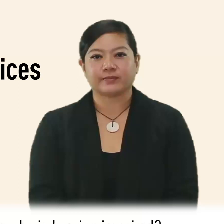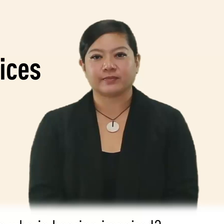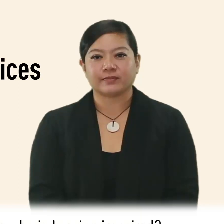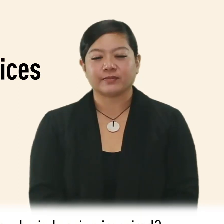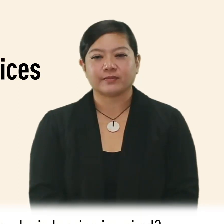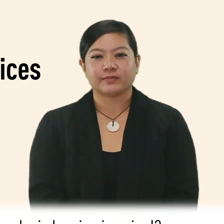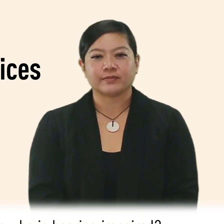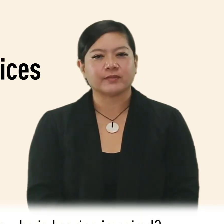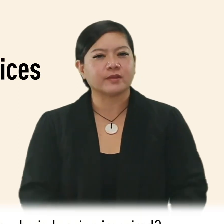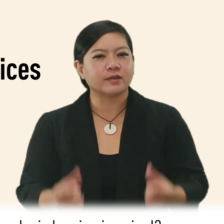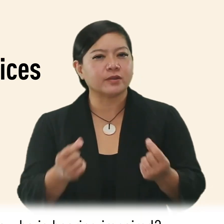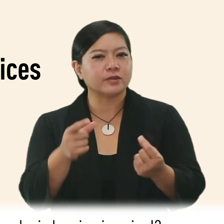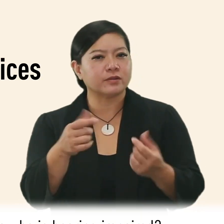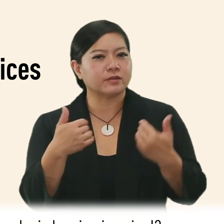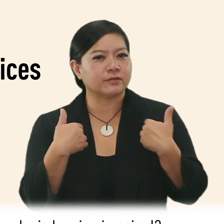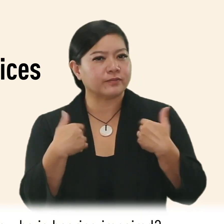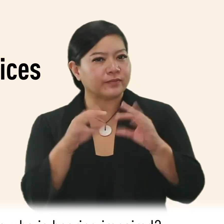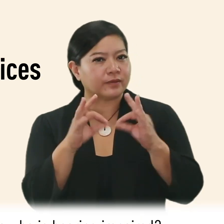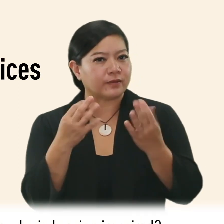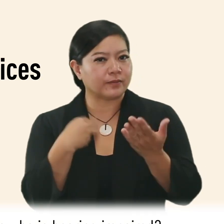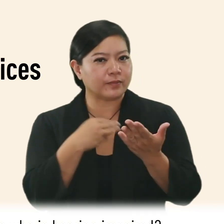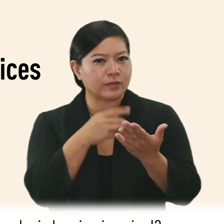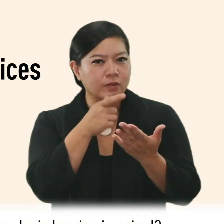Do you have a loved one who is hearing impaired?